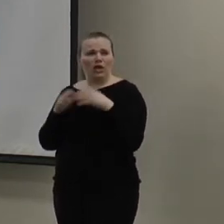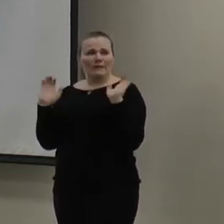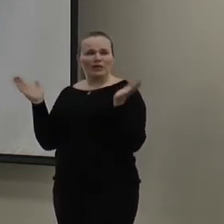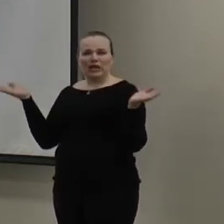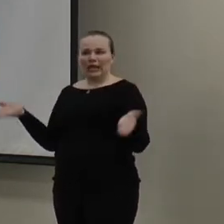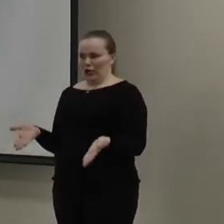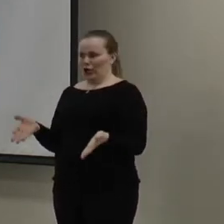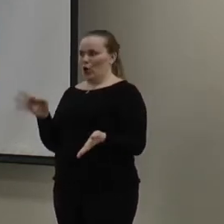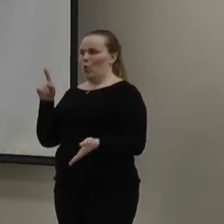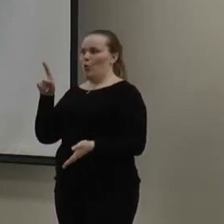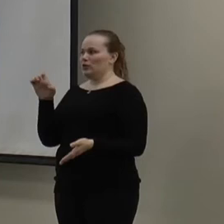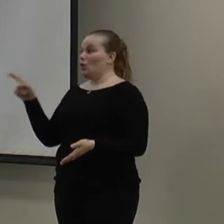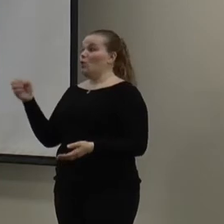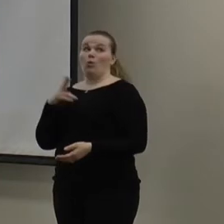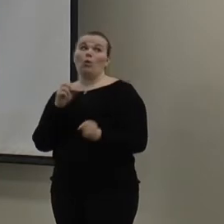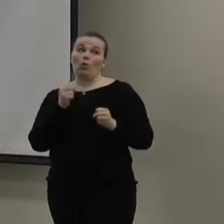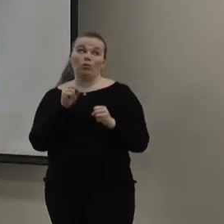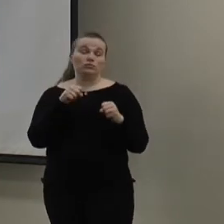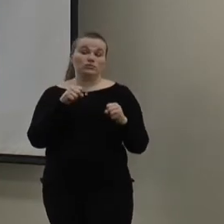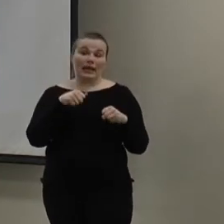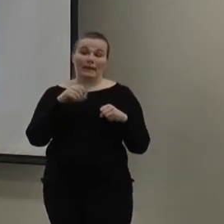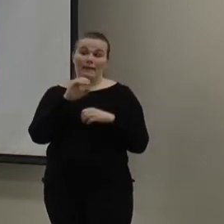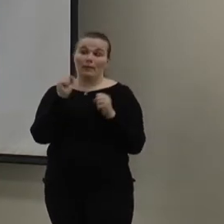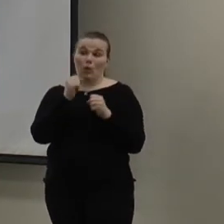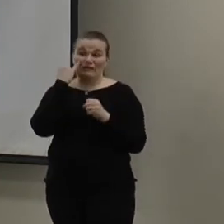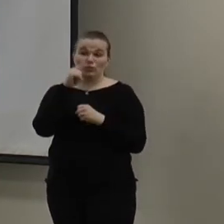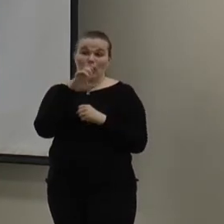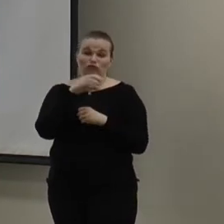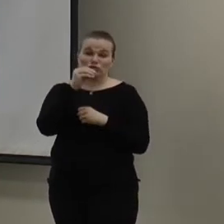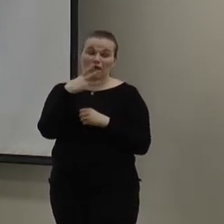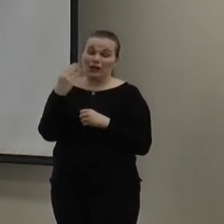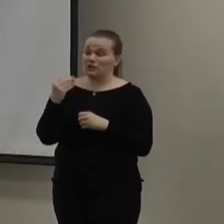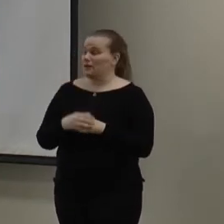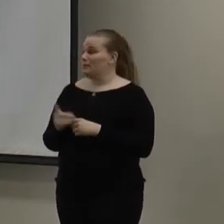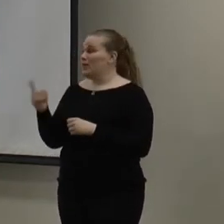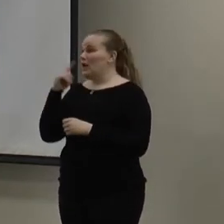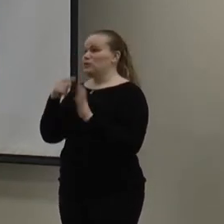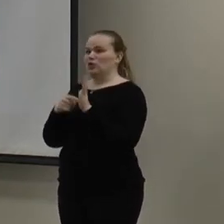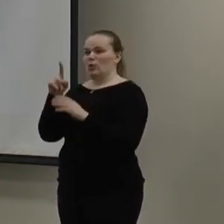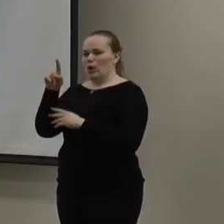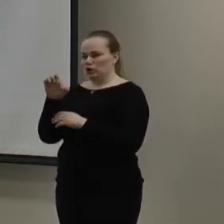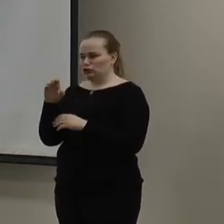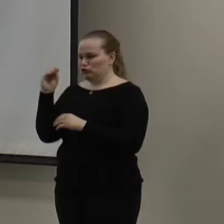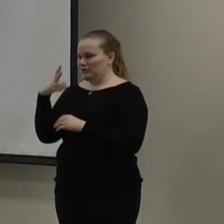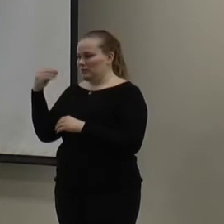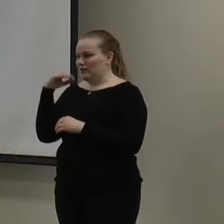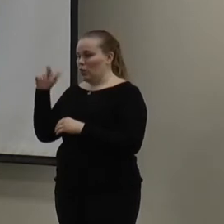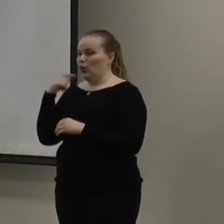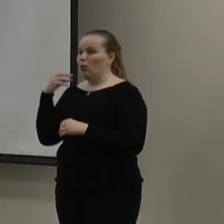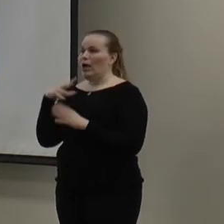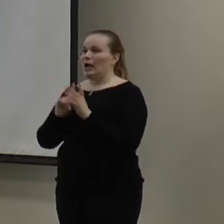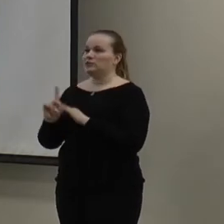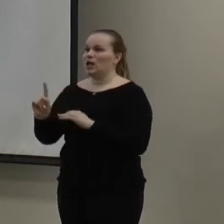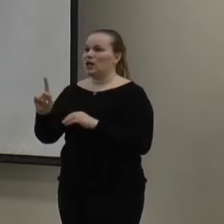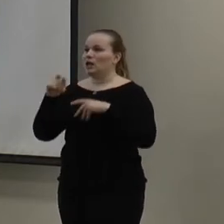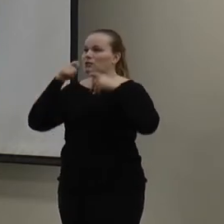compared to Florida here. Or Or cold, exactly. Whereas, if was 100 degrees here in Florida, you know, you walk outside